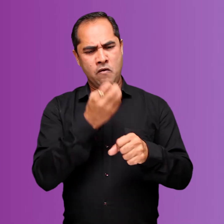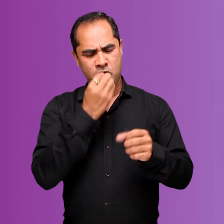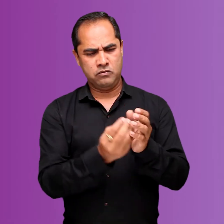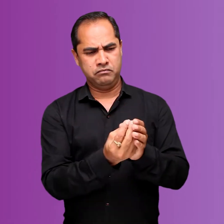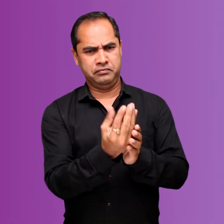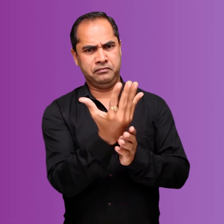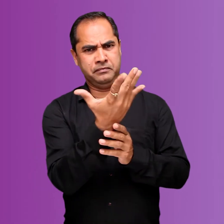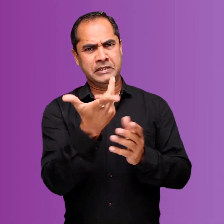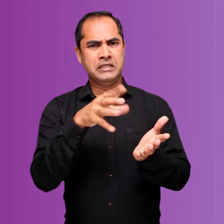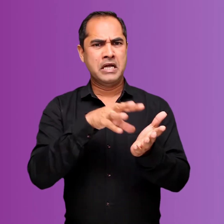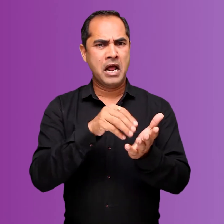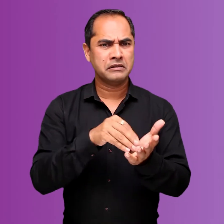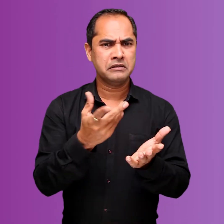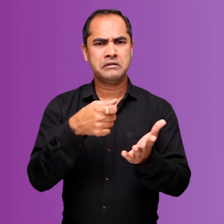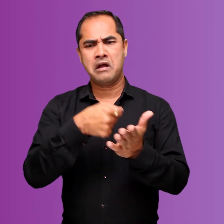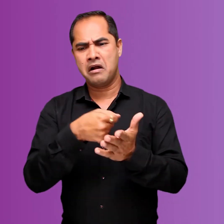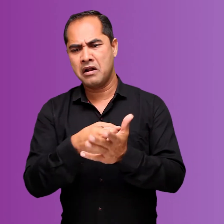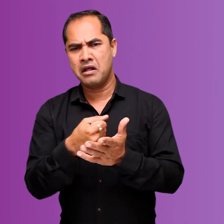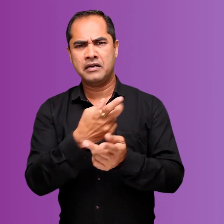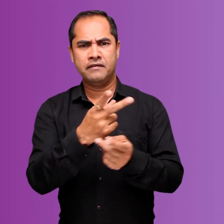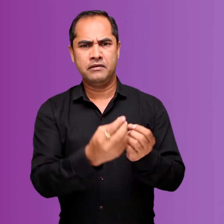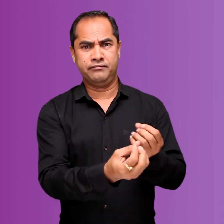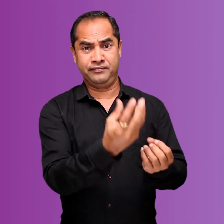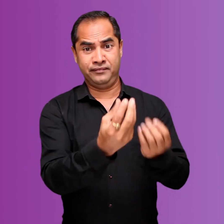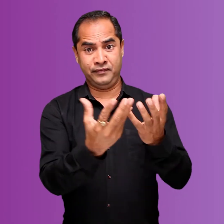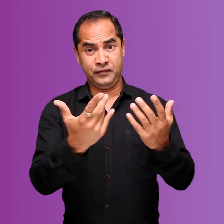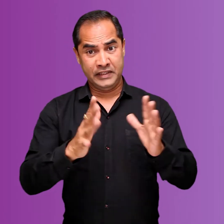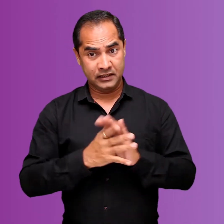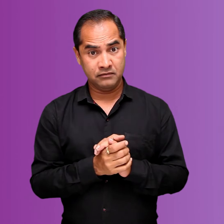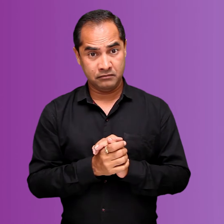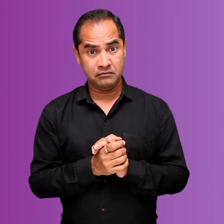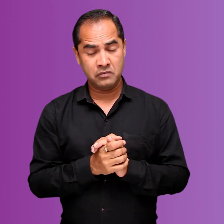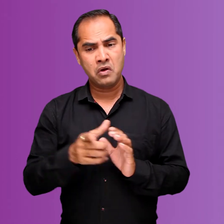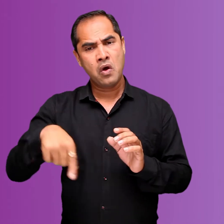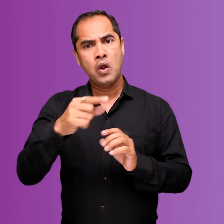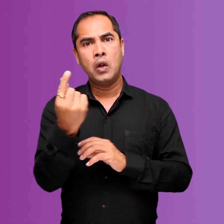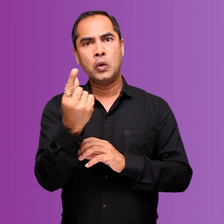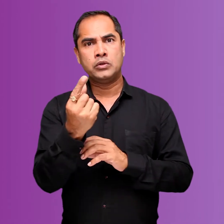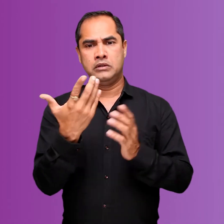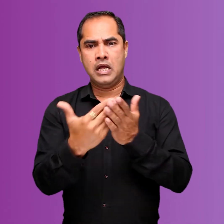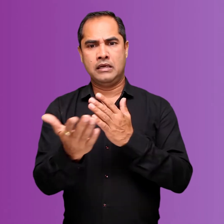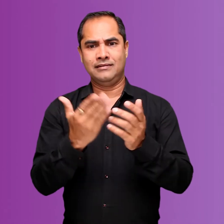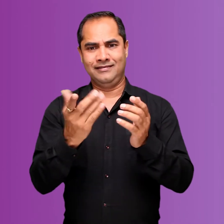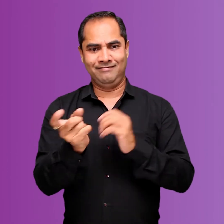also known as primitive subsistence farming. Here the natural vegetation